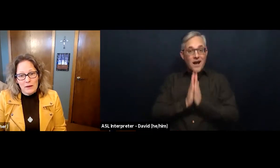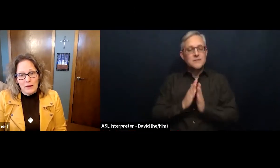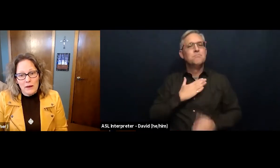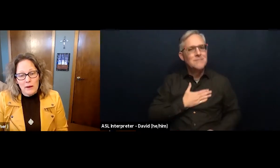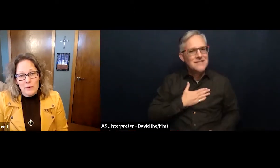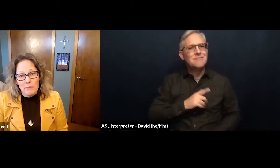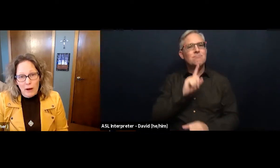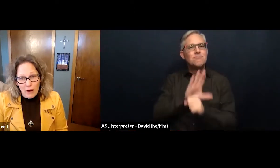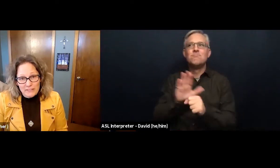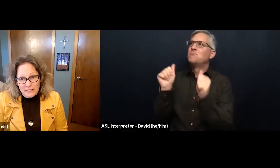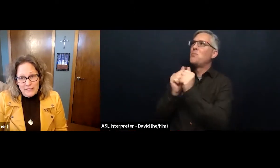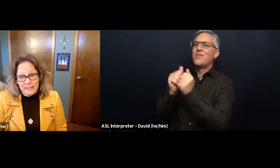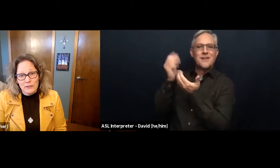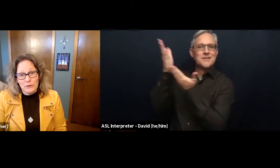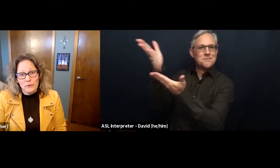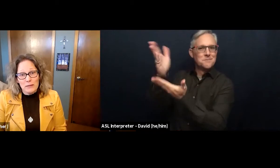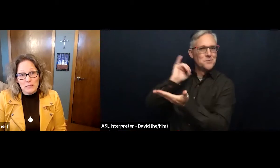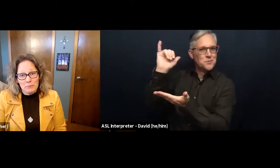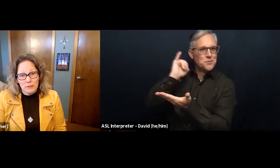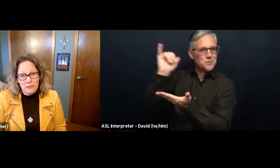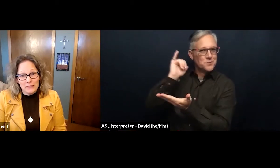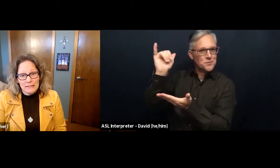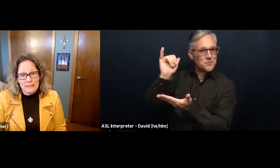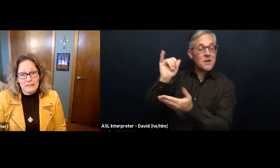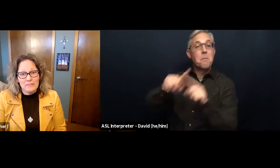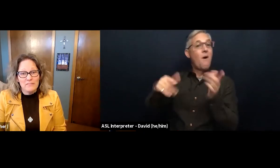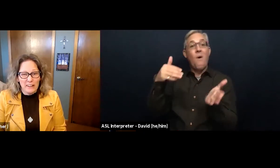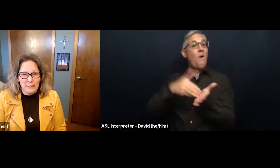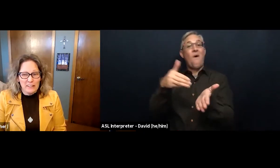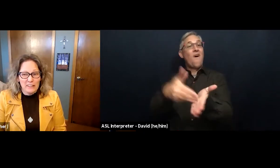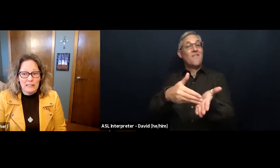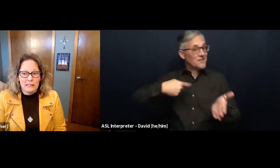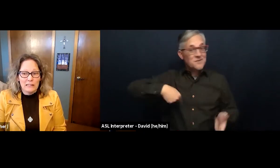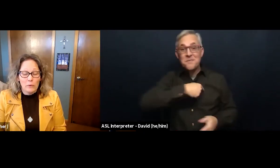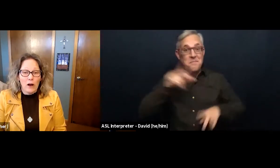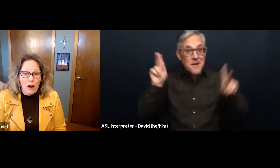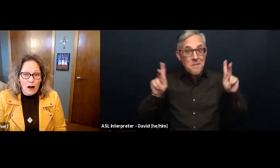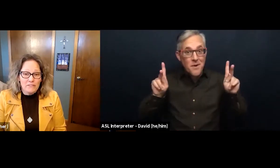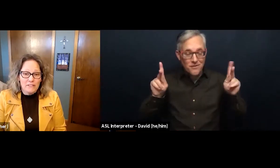But often, we people fail. We often